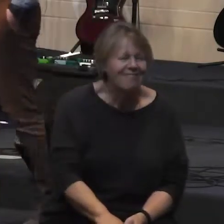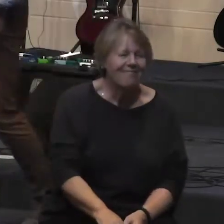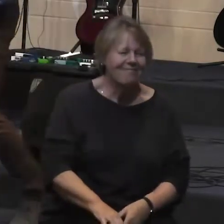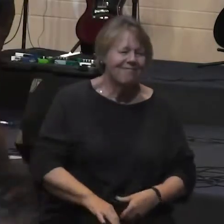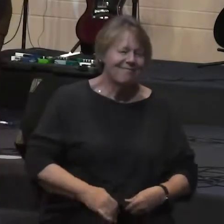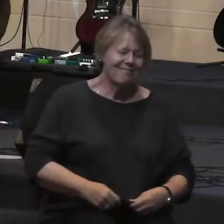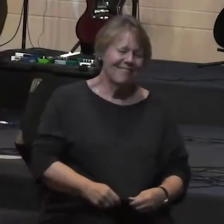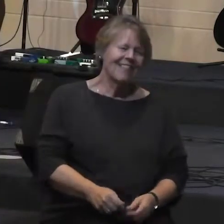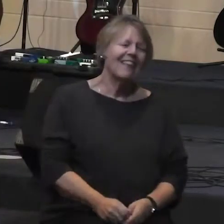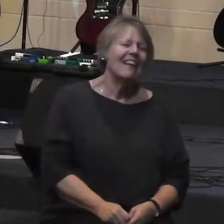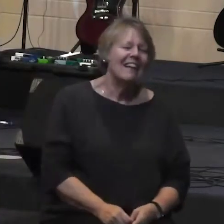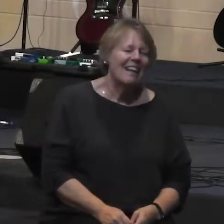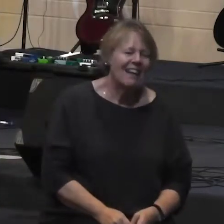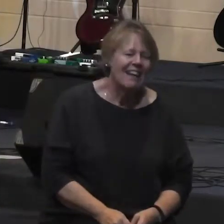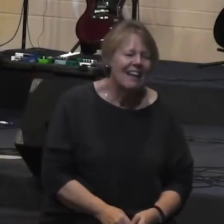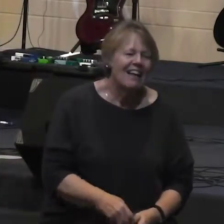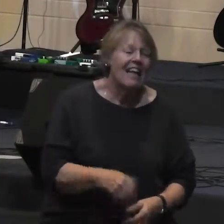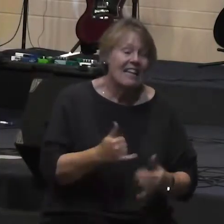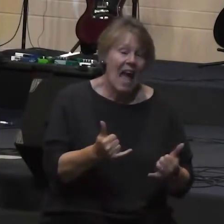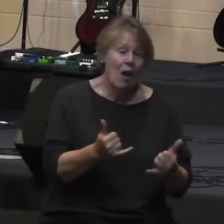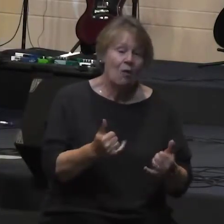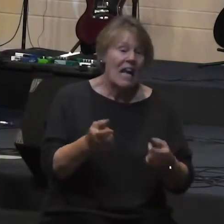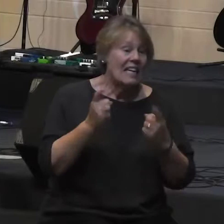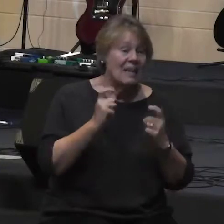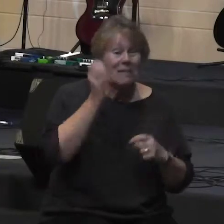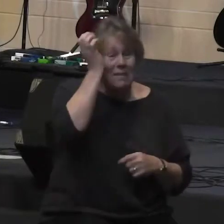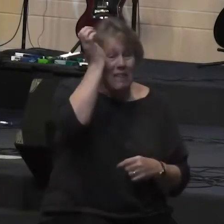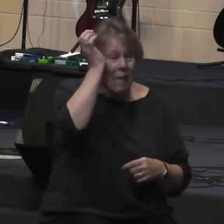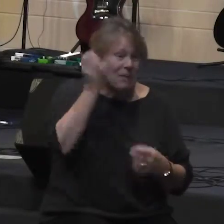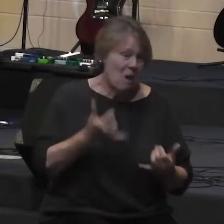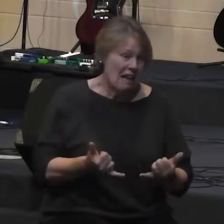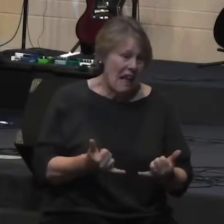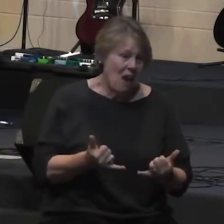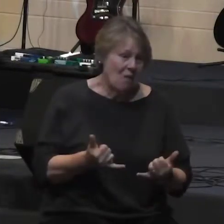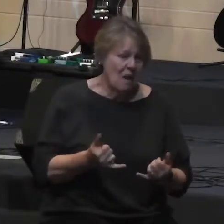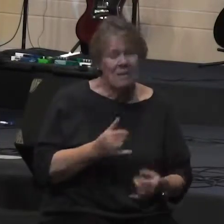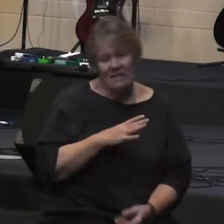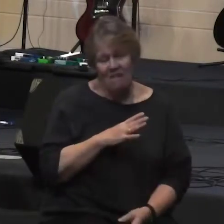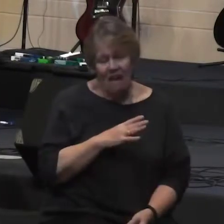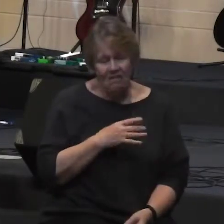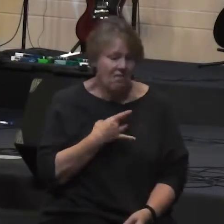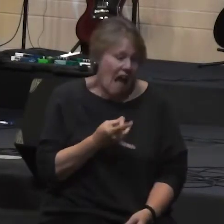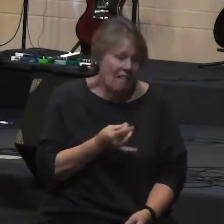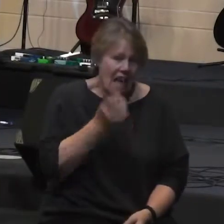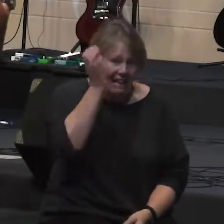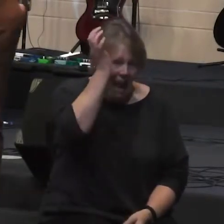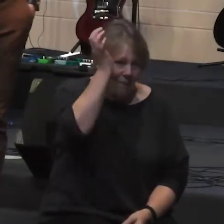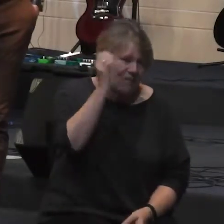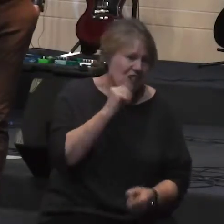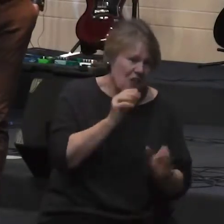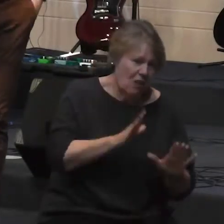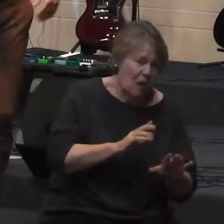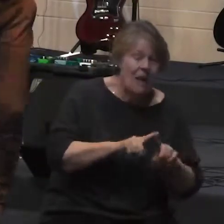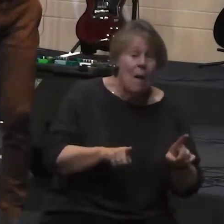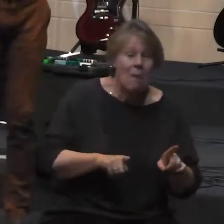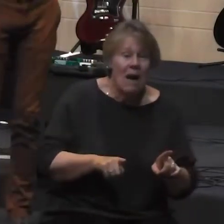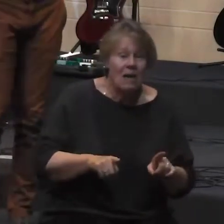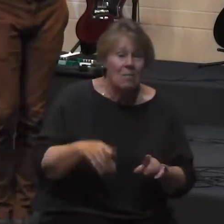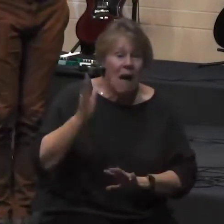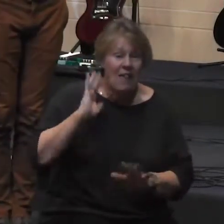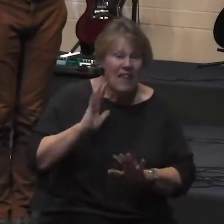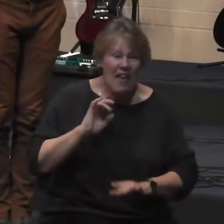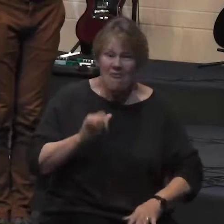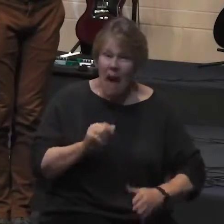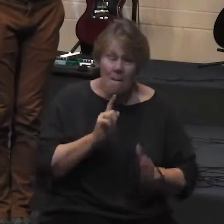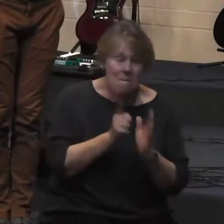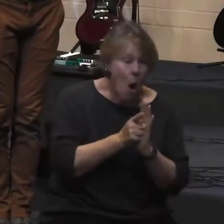here's what strikes me about that give me a piece of cabbage right now it's I mean I don't know it's fine I like cabbage it's it's not great but in that moment because